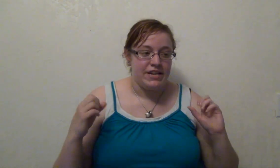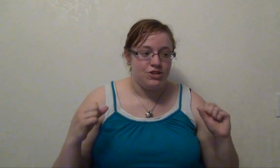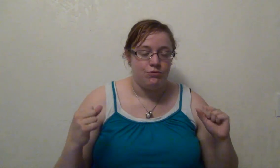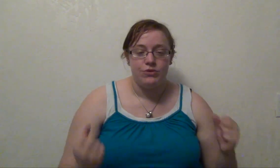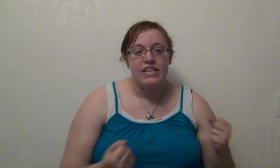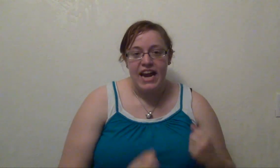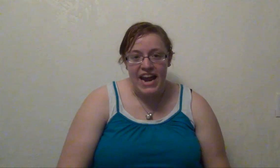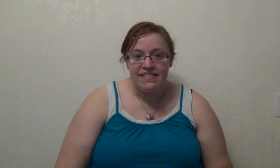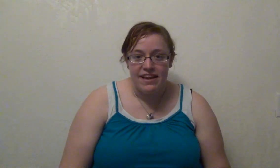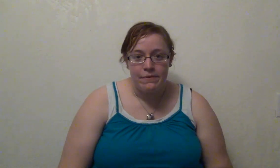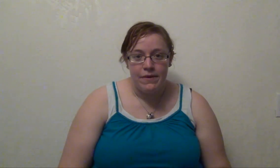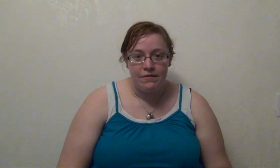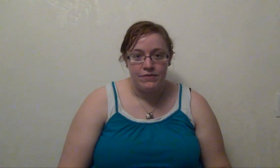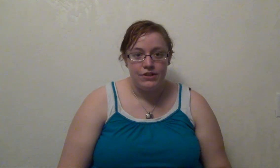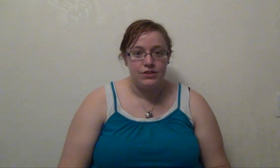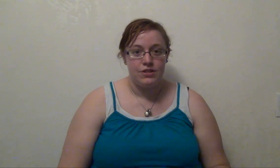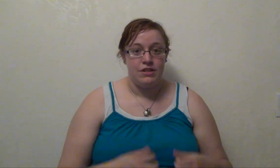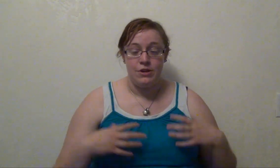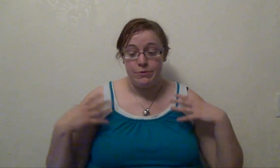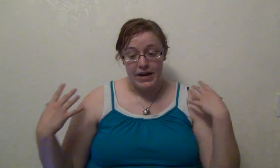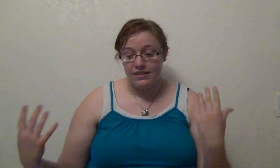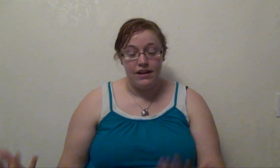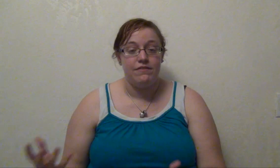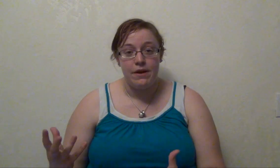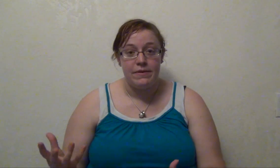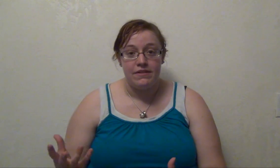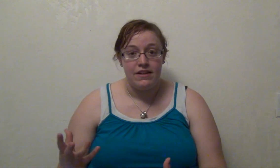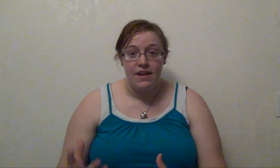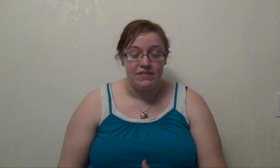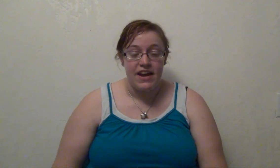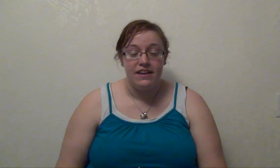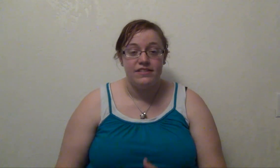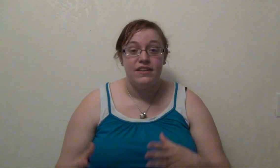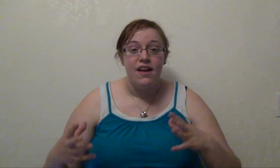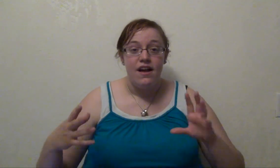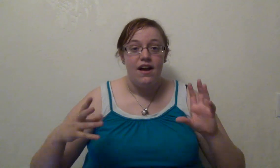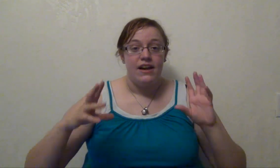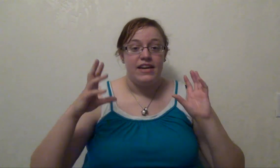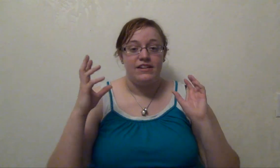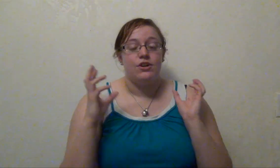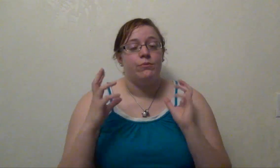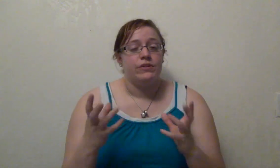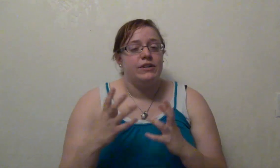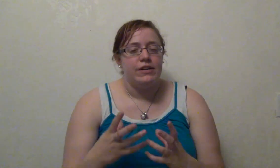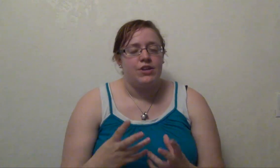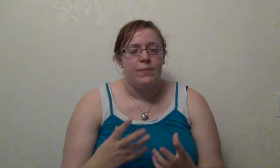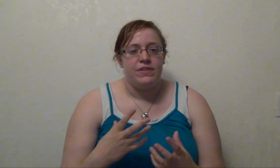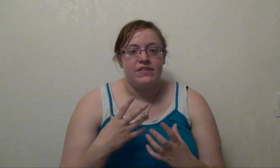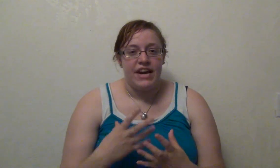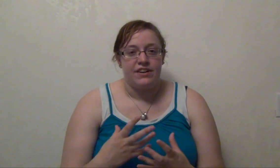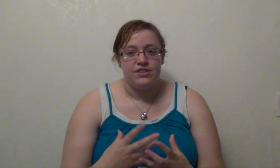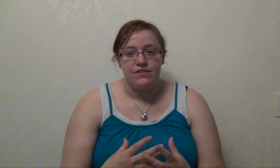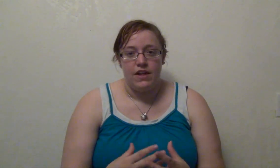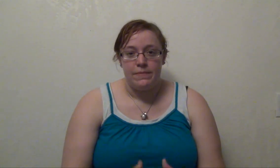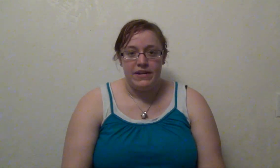makes you really hate them at first and you might love them at the end. He does a really great job with his character development.